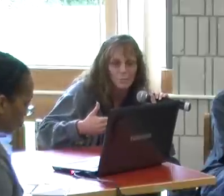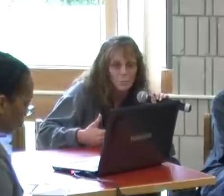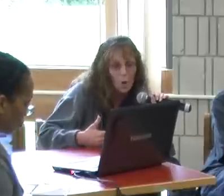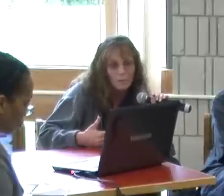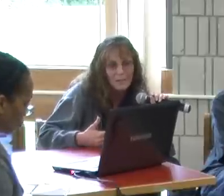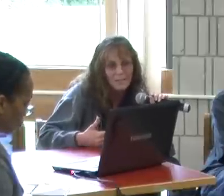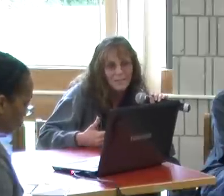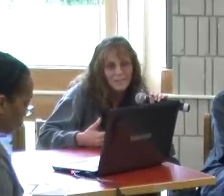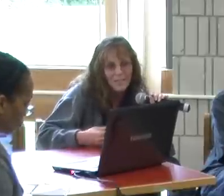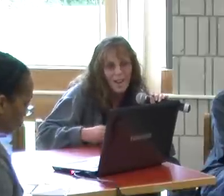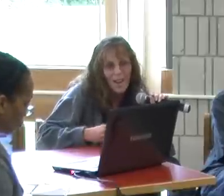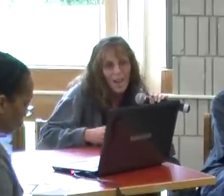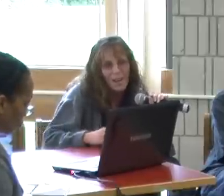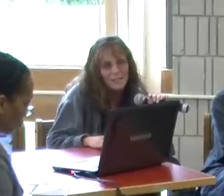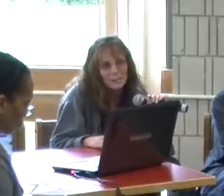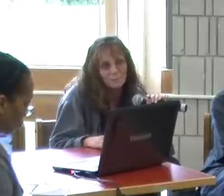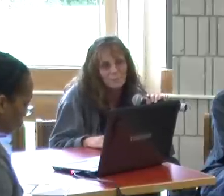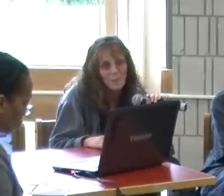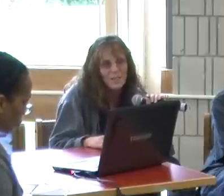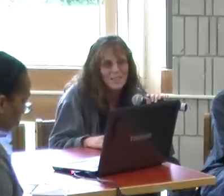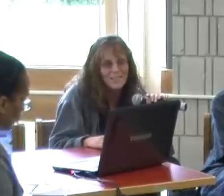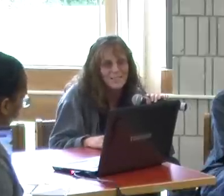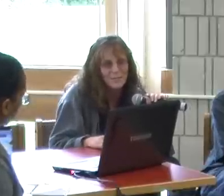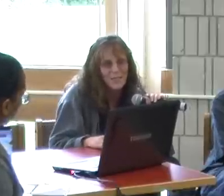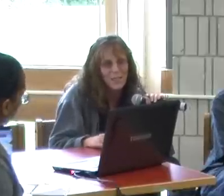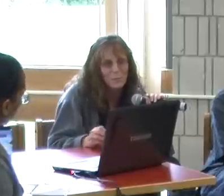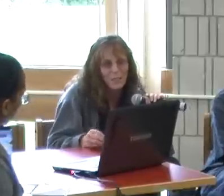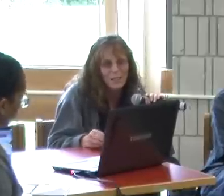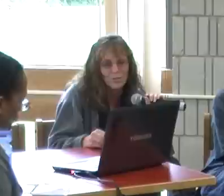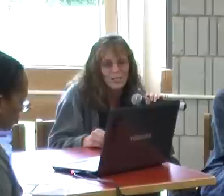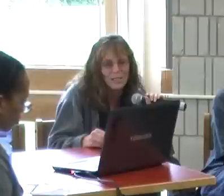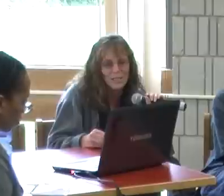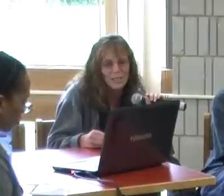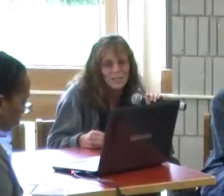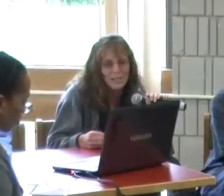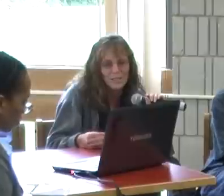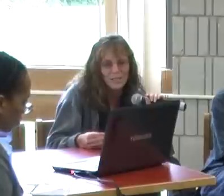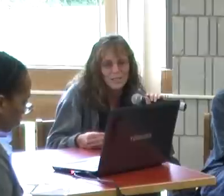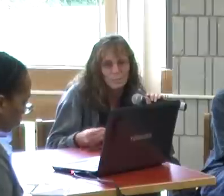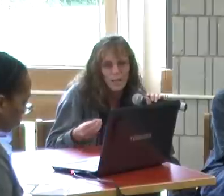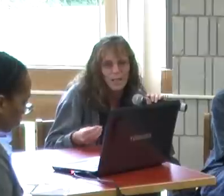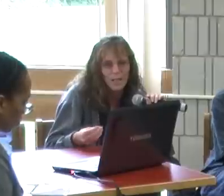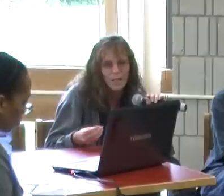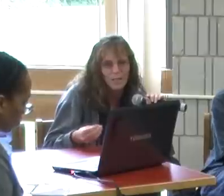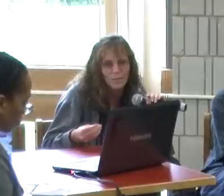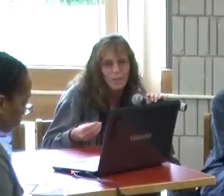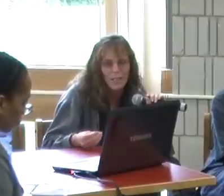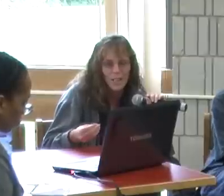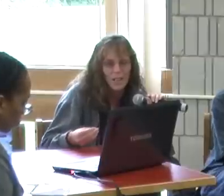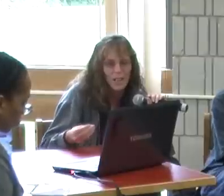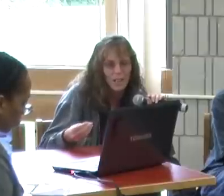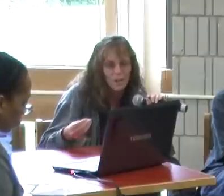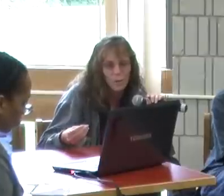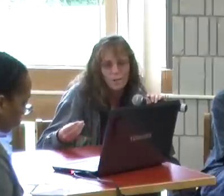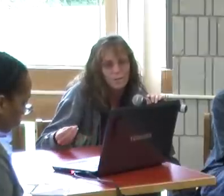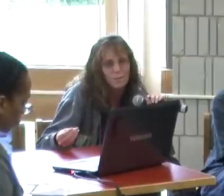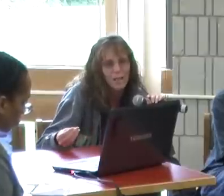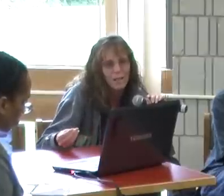them properly. It was a little difficult because she doesn't speak very clearly according to her.